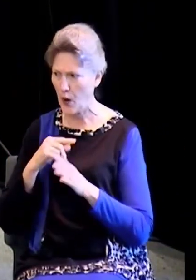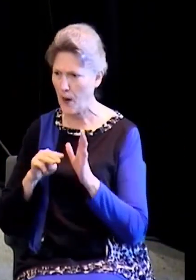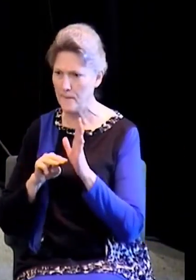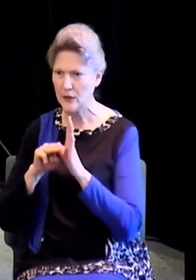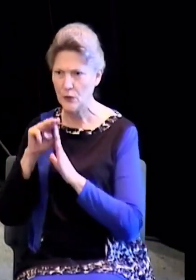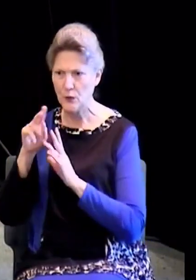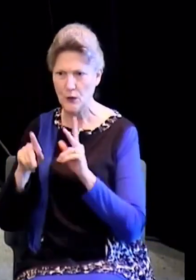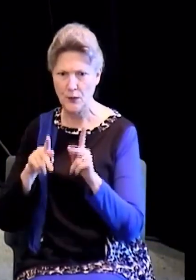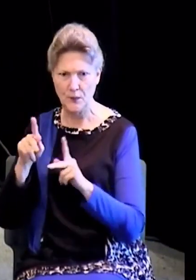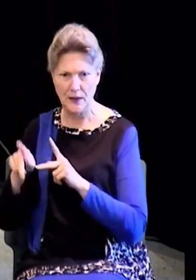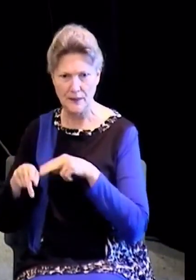sporks.